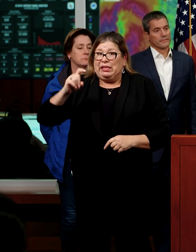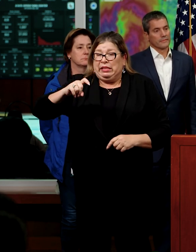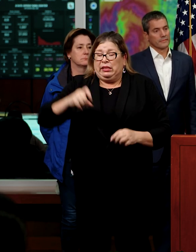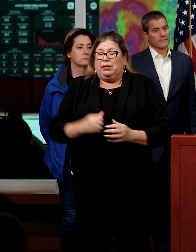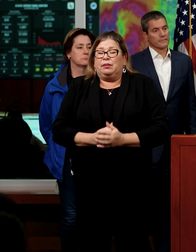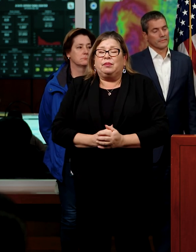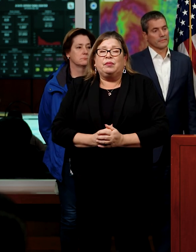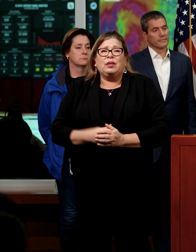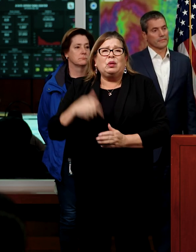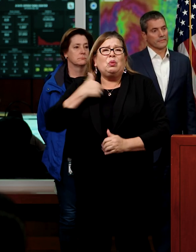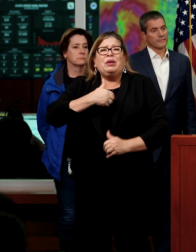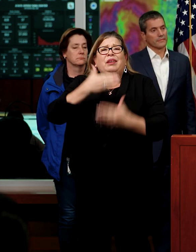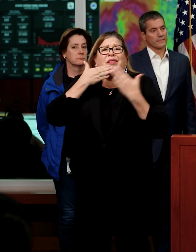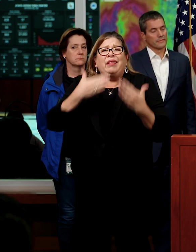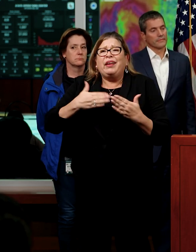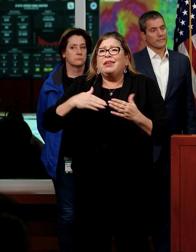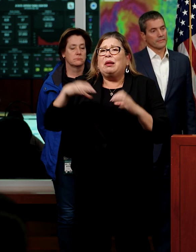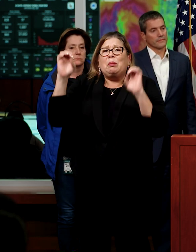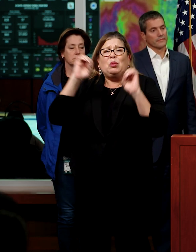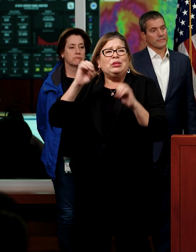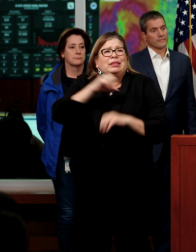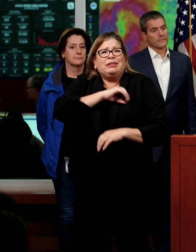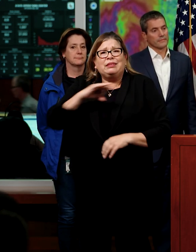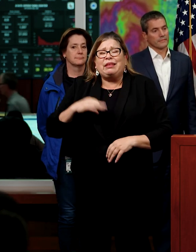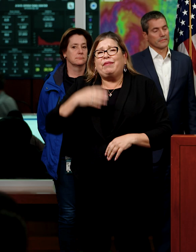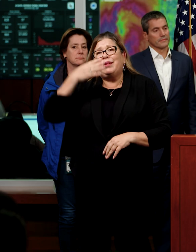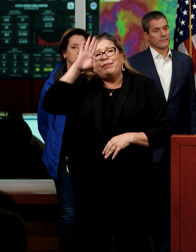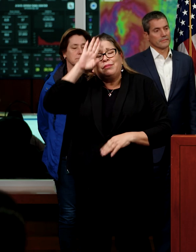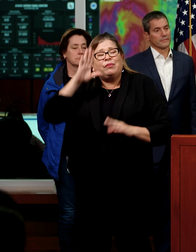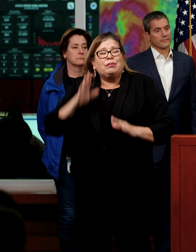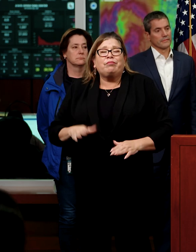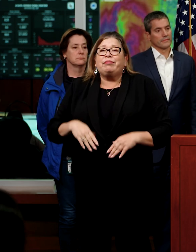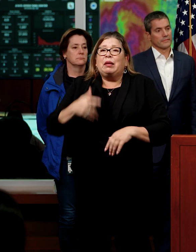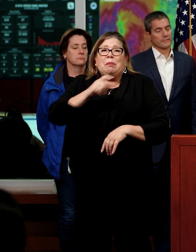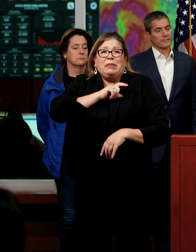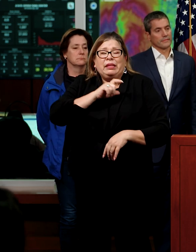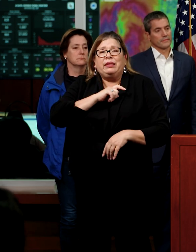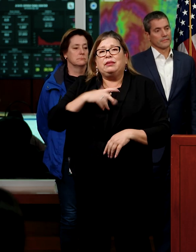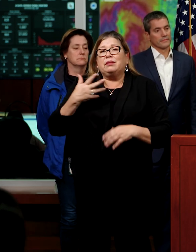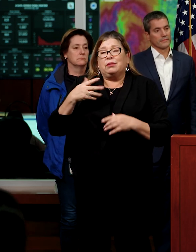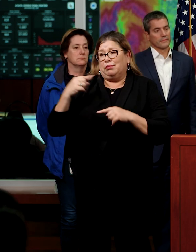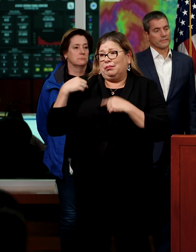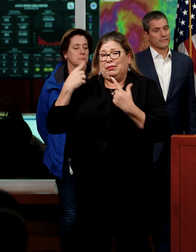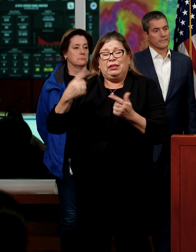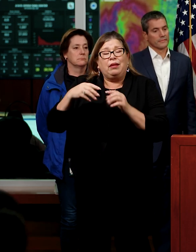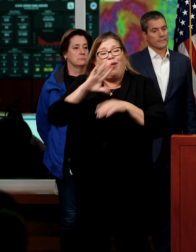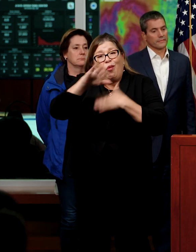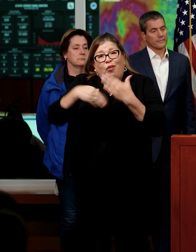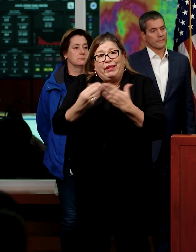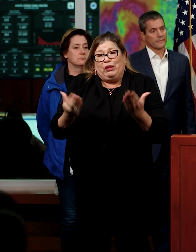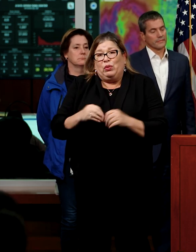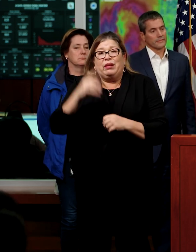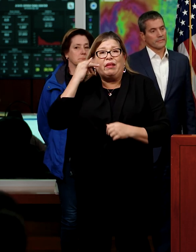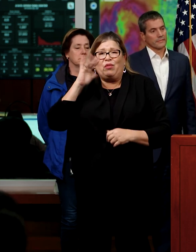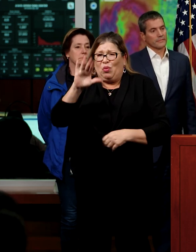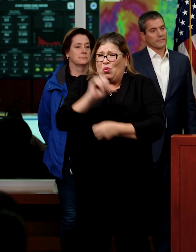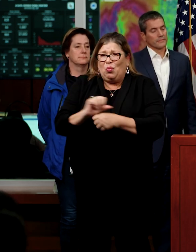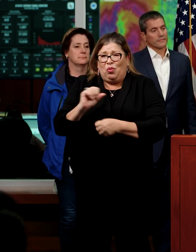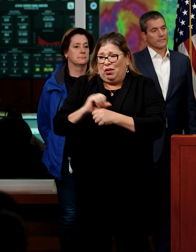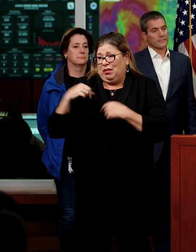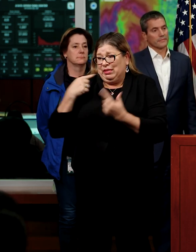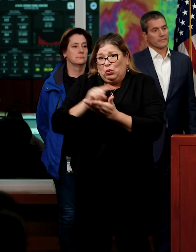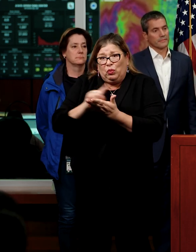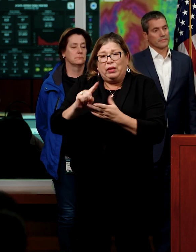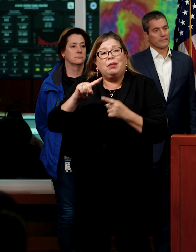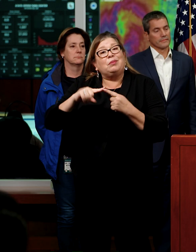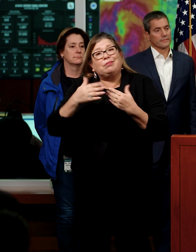emergency personnel up and down our state for their work this past week, and we acknowledge that much more work